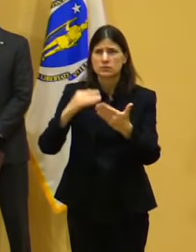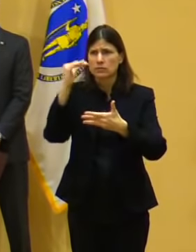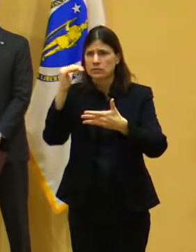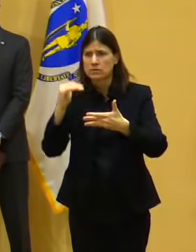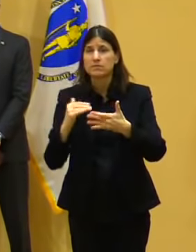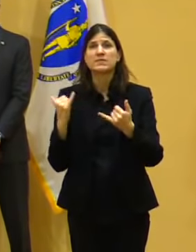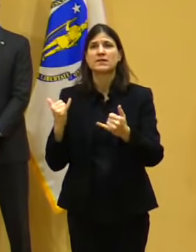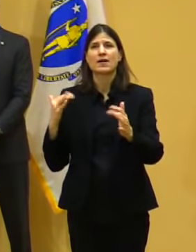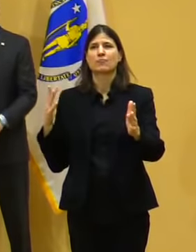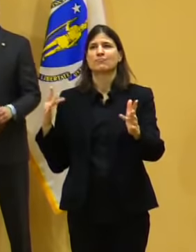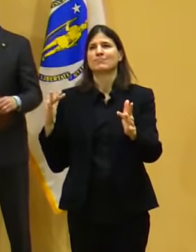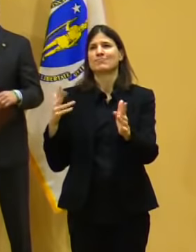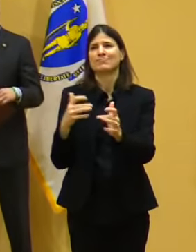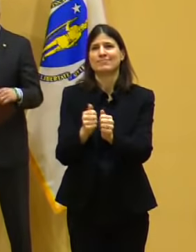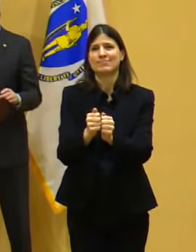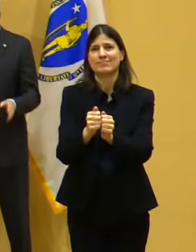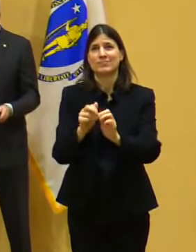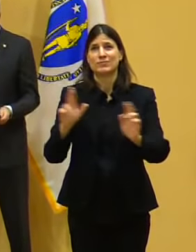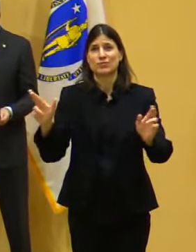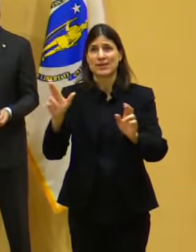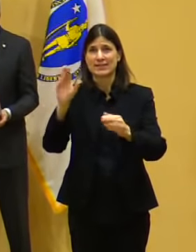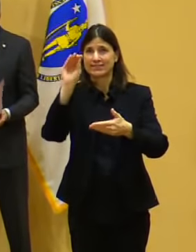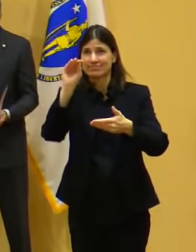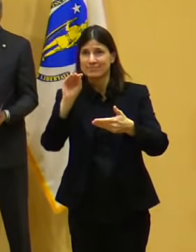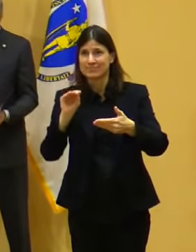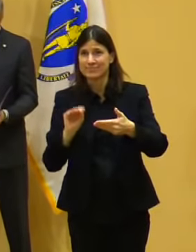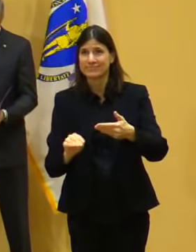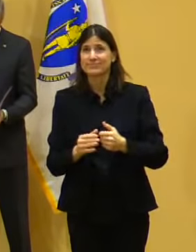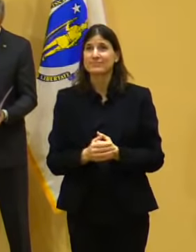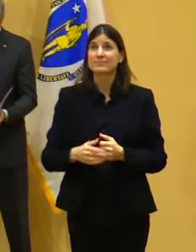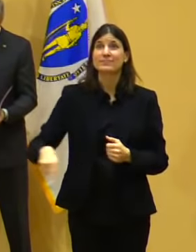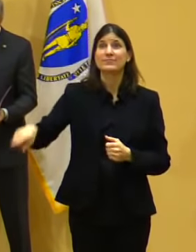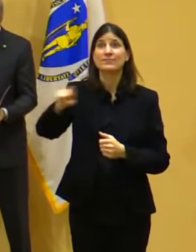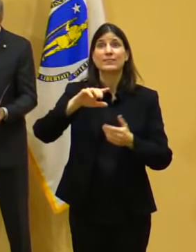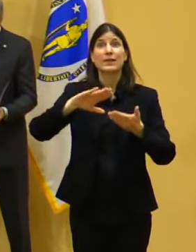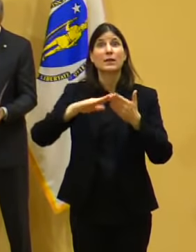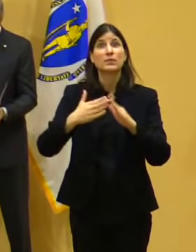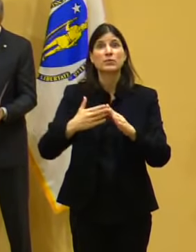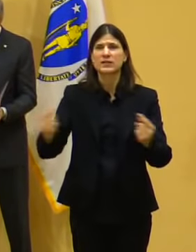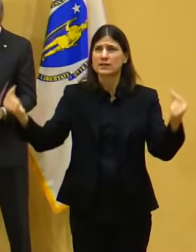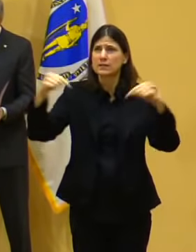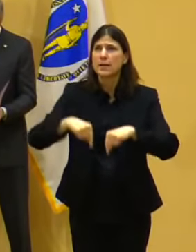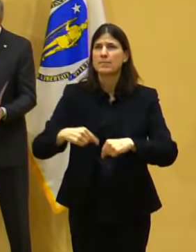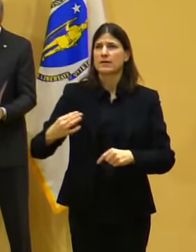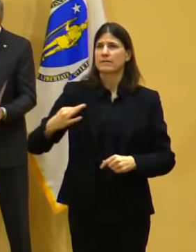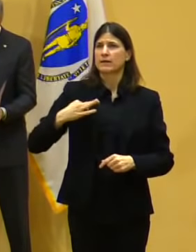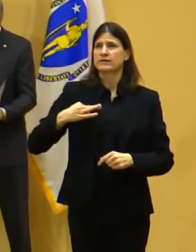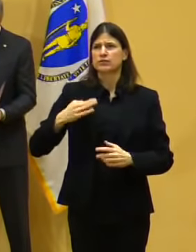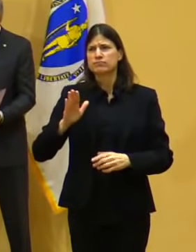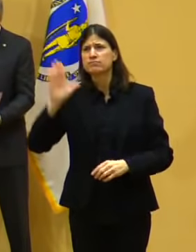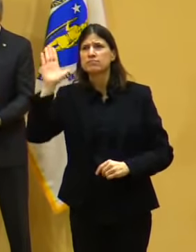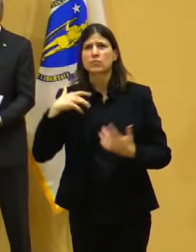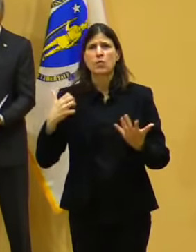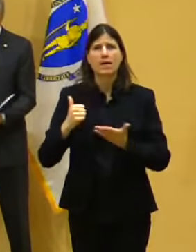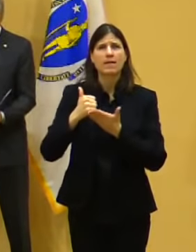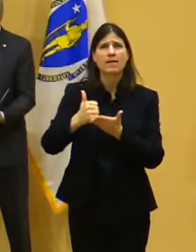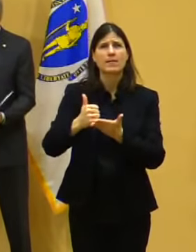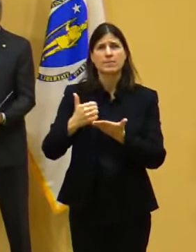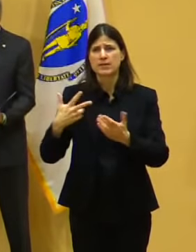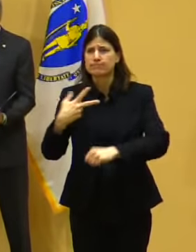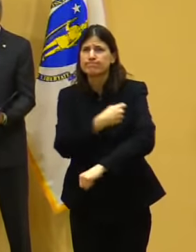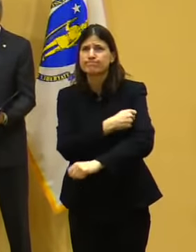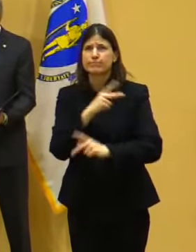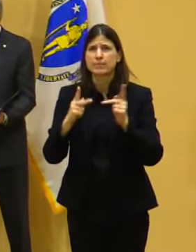The public support that we've seen in the form of volunteer outreach has been especially rewarding. to date.